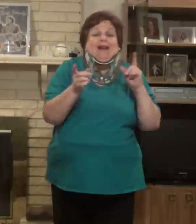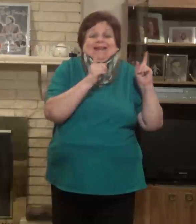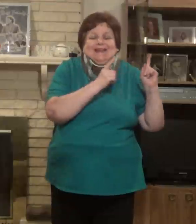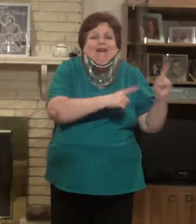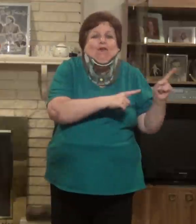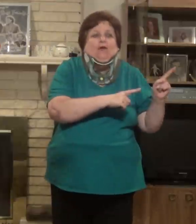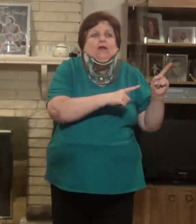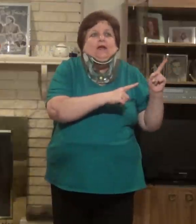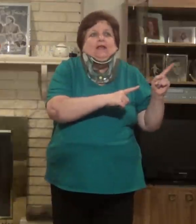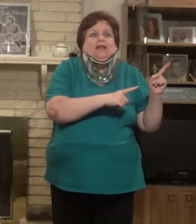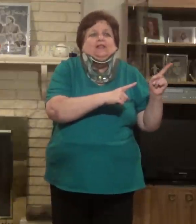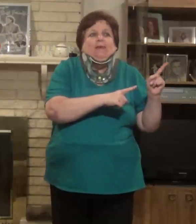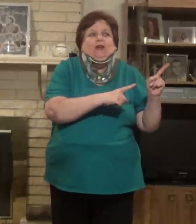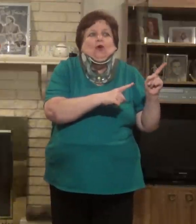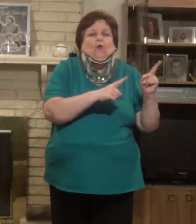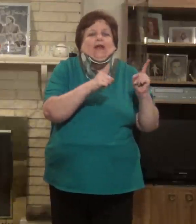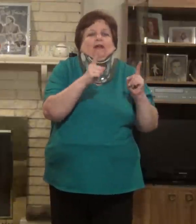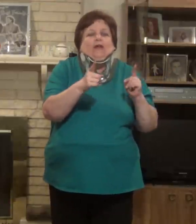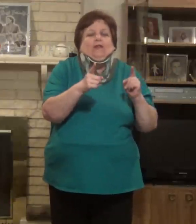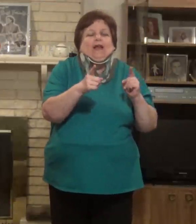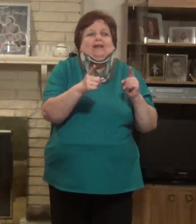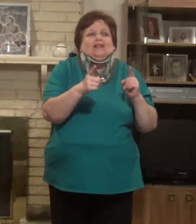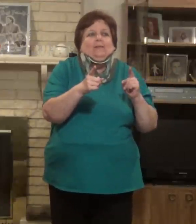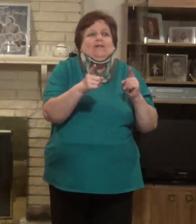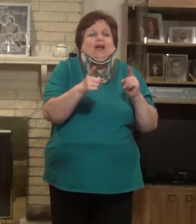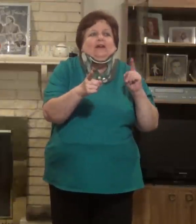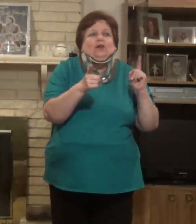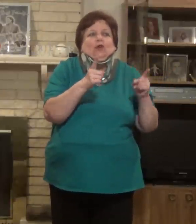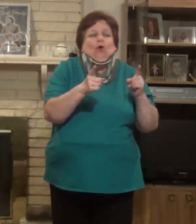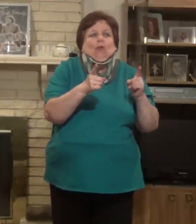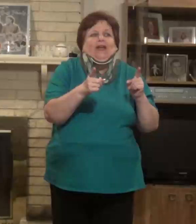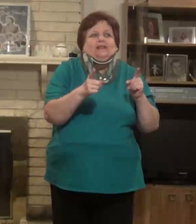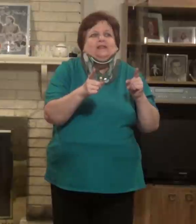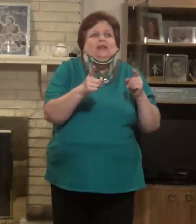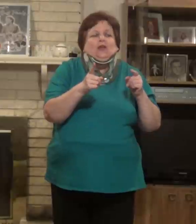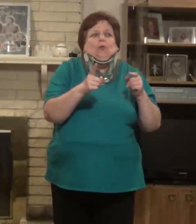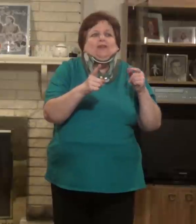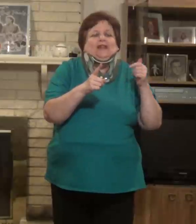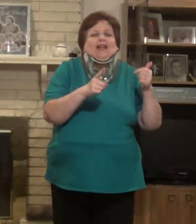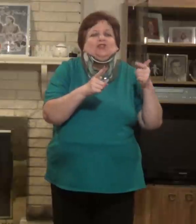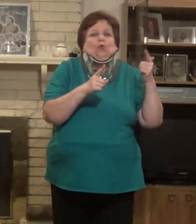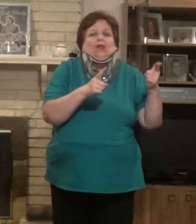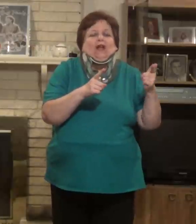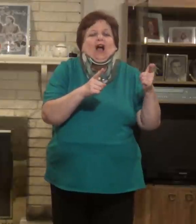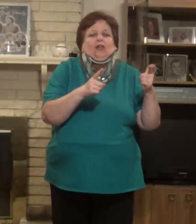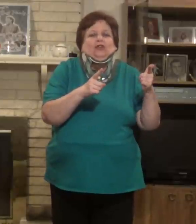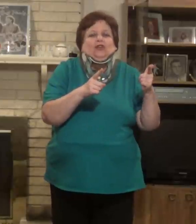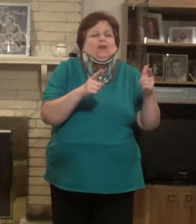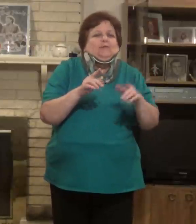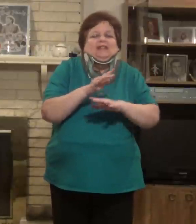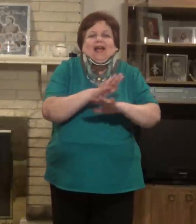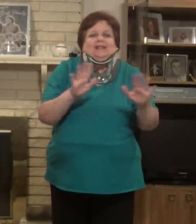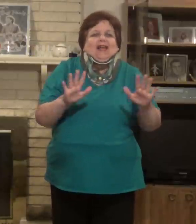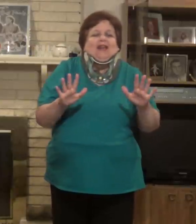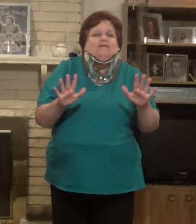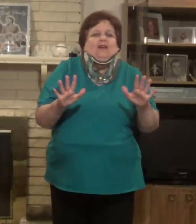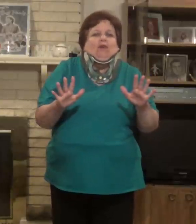but I never get to my goal weight. Now, the last time I've gotten to goal weights was high school and college. Besides that, I've never